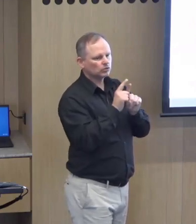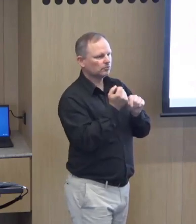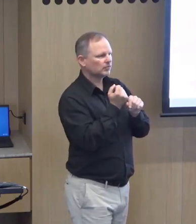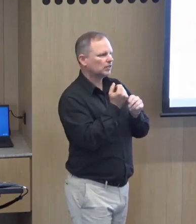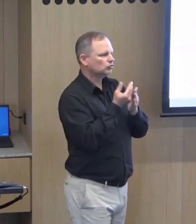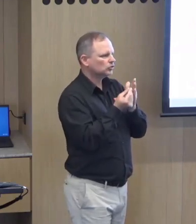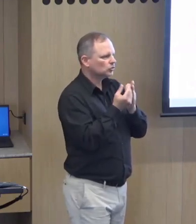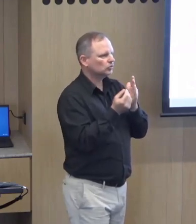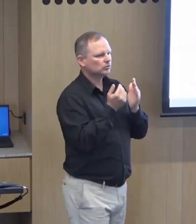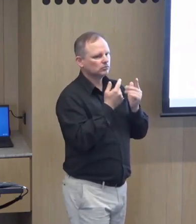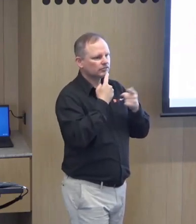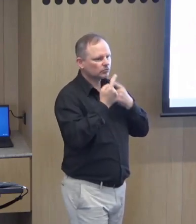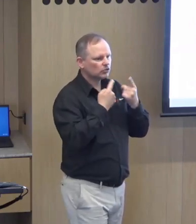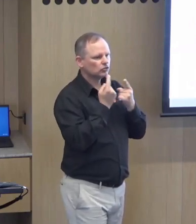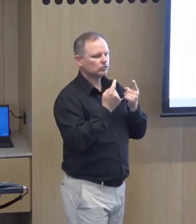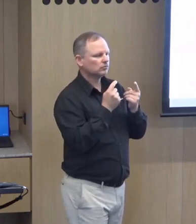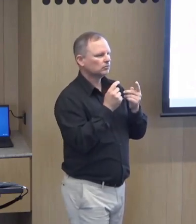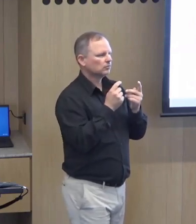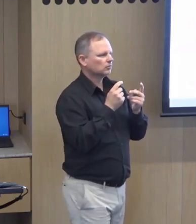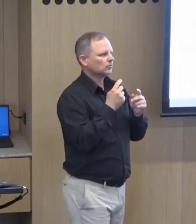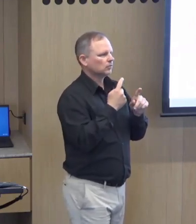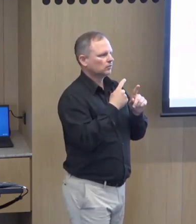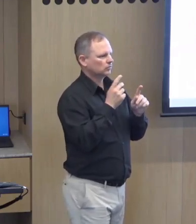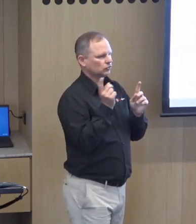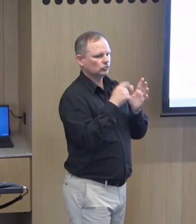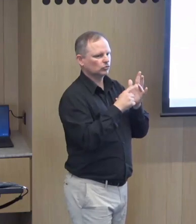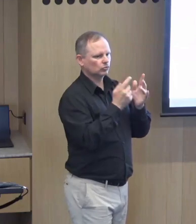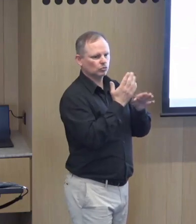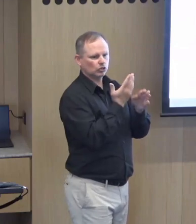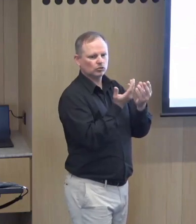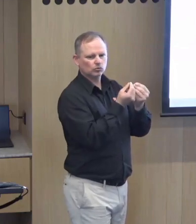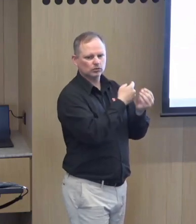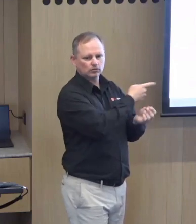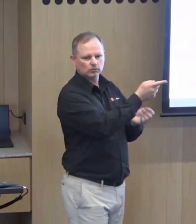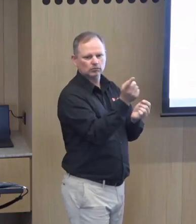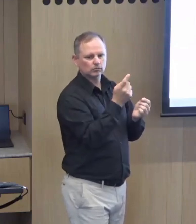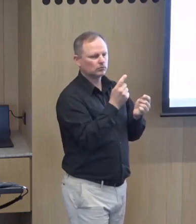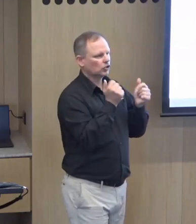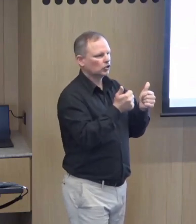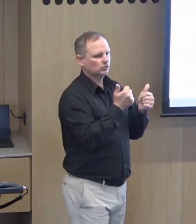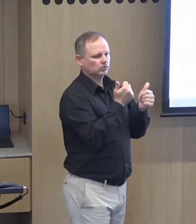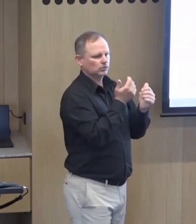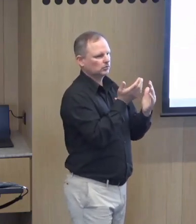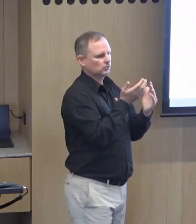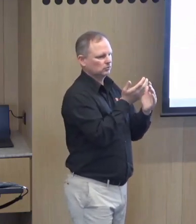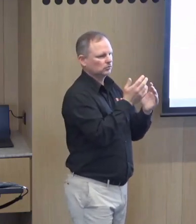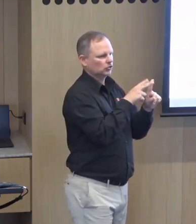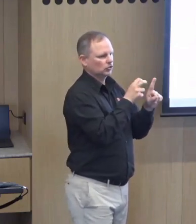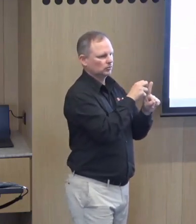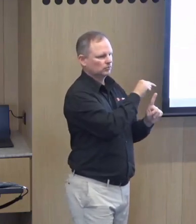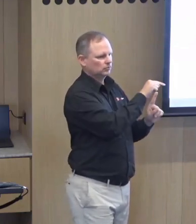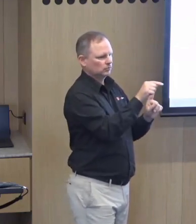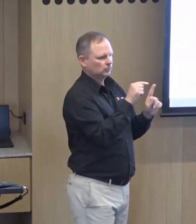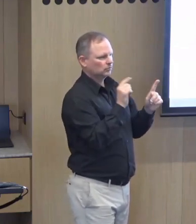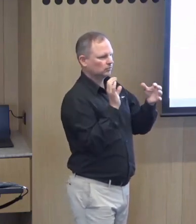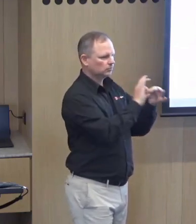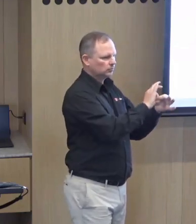prevalent in that space. So providing information and resources and working with those early intervention spaces